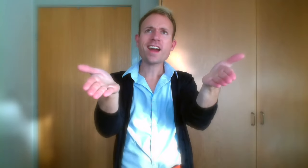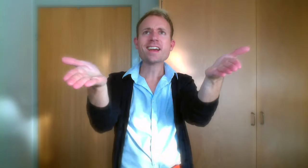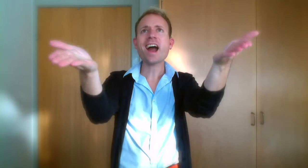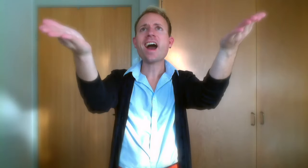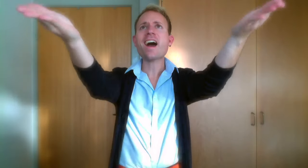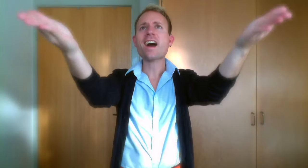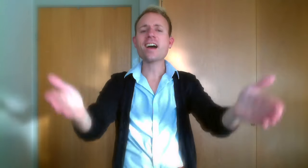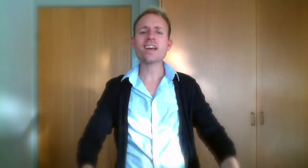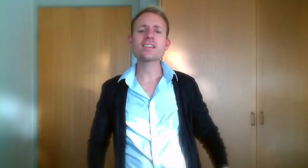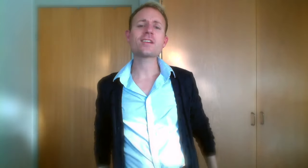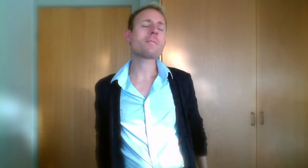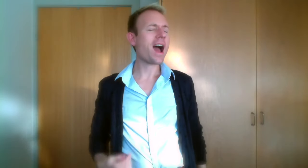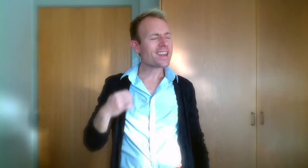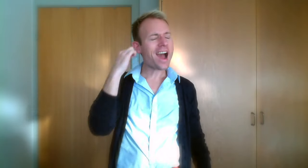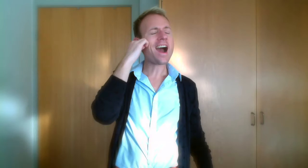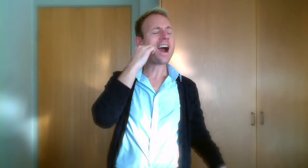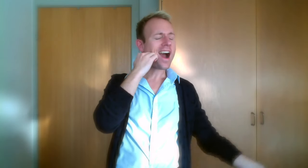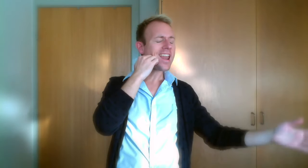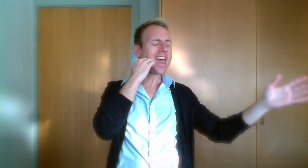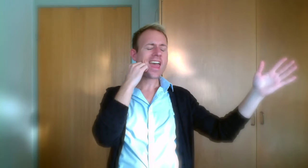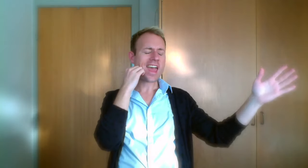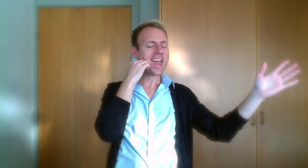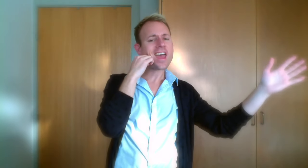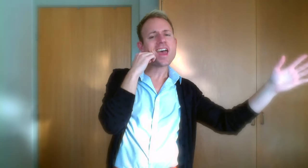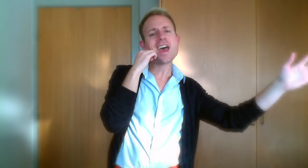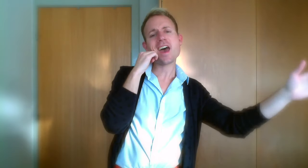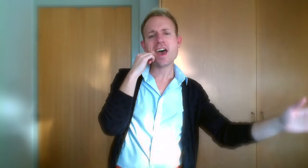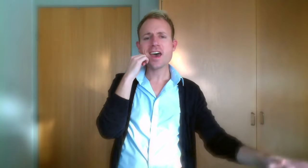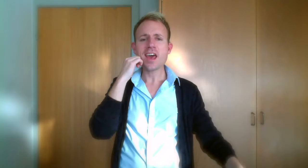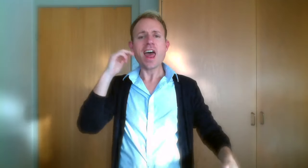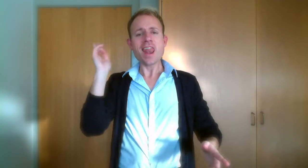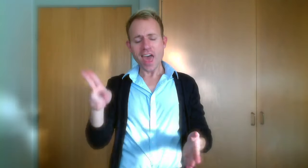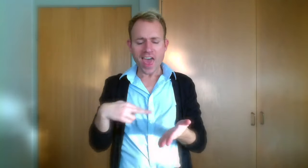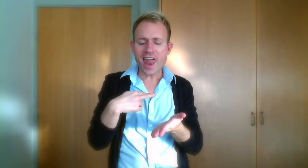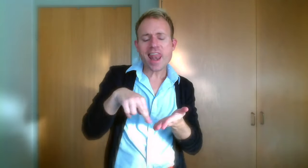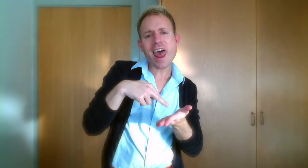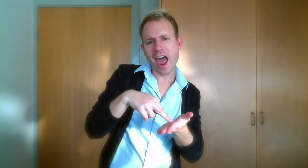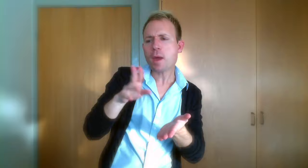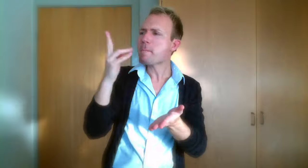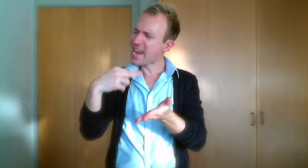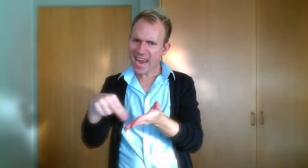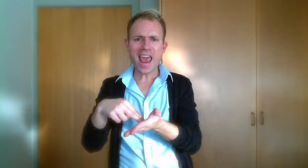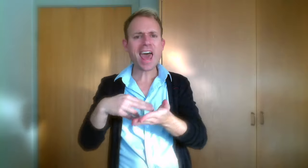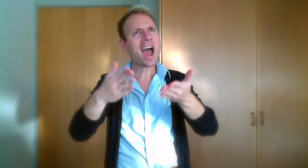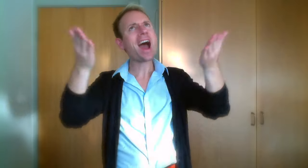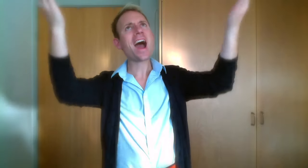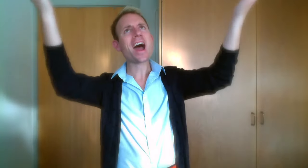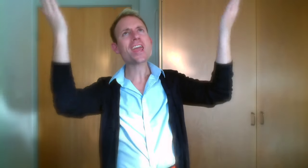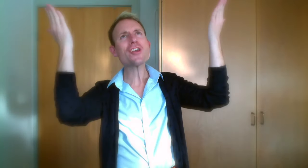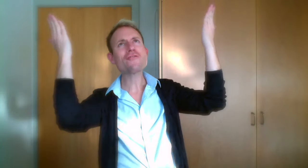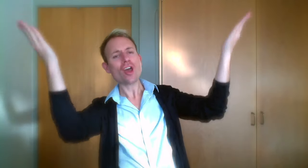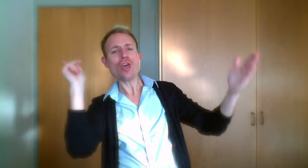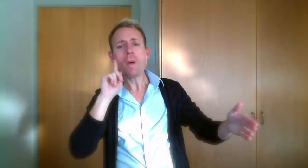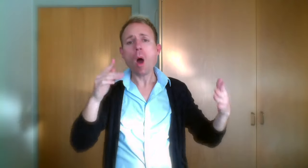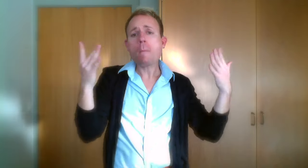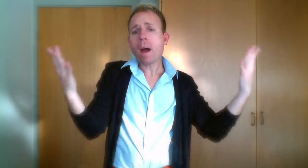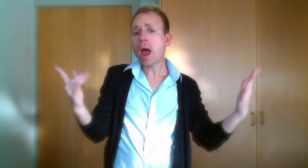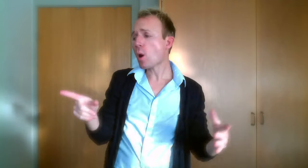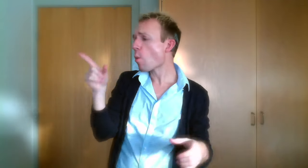guide My darling, better life be light No matter